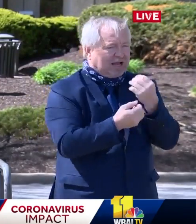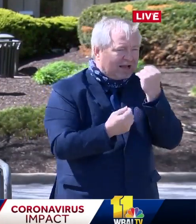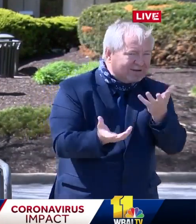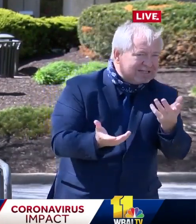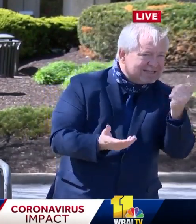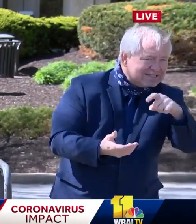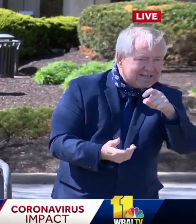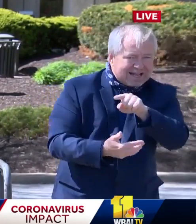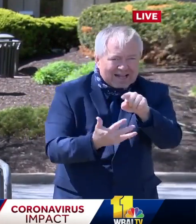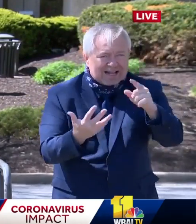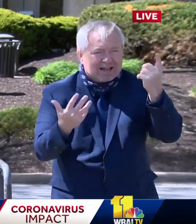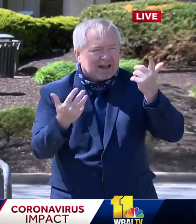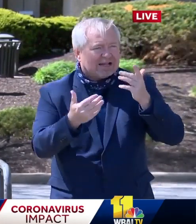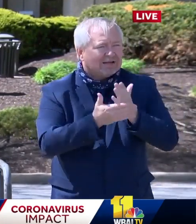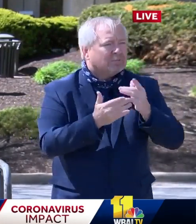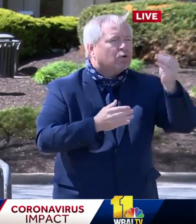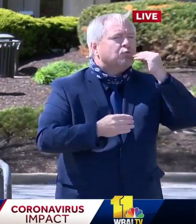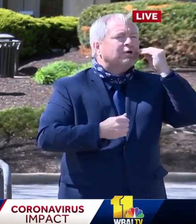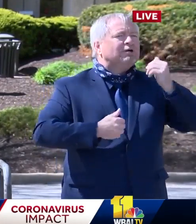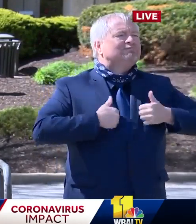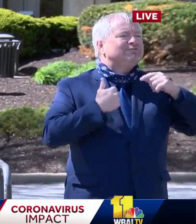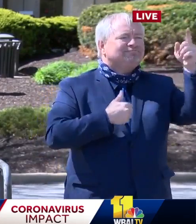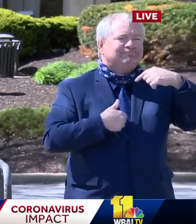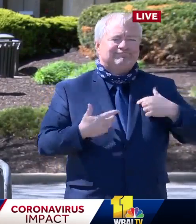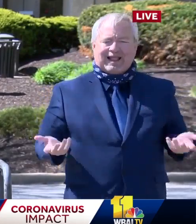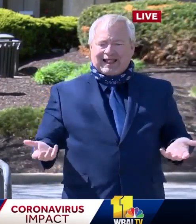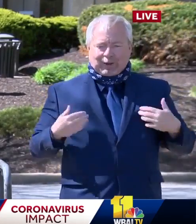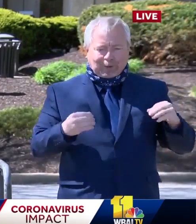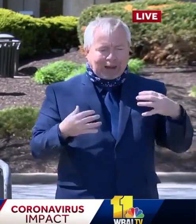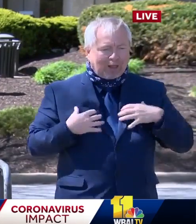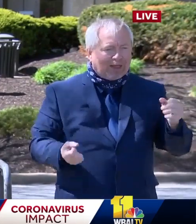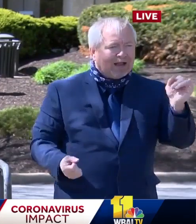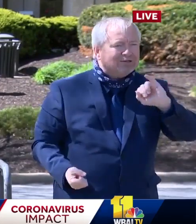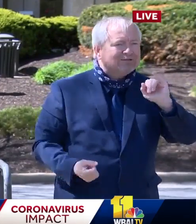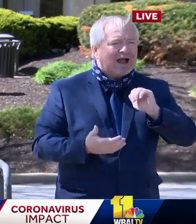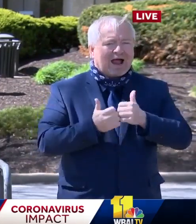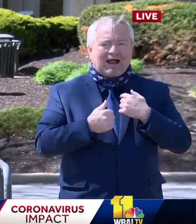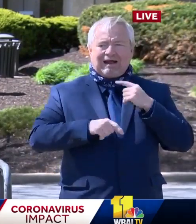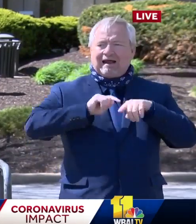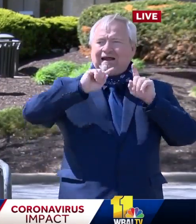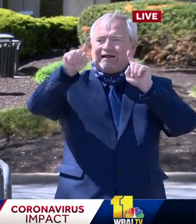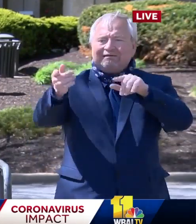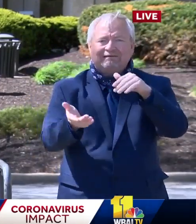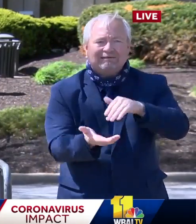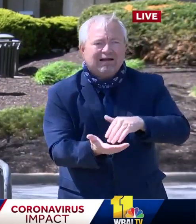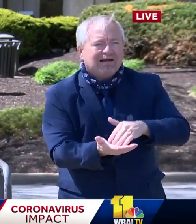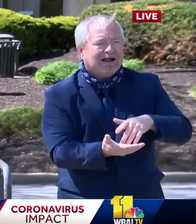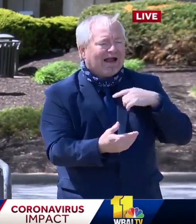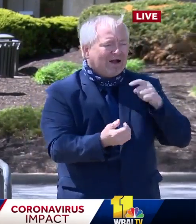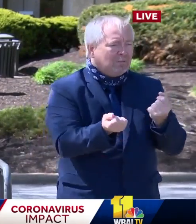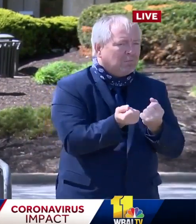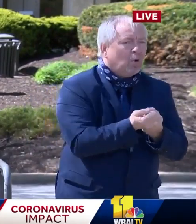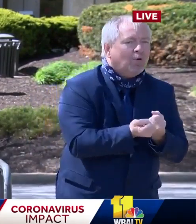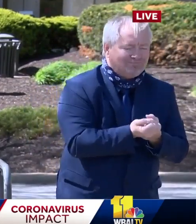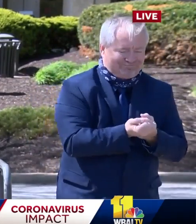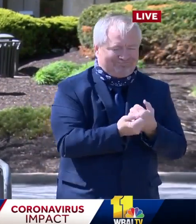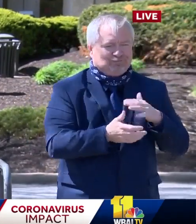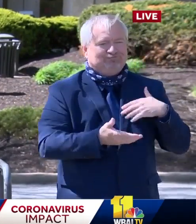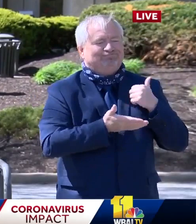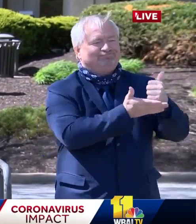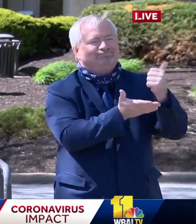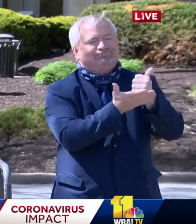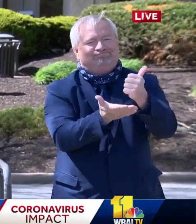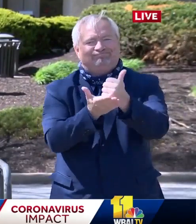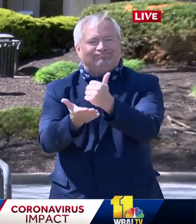uh, residents who lack health insurance and who don't have access to doctors, but who certainly need that help. Um, I'd also like to thank the state